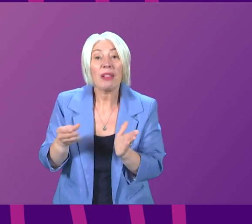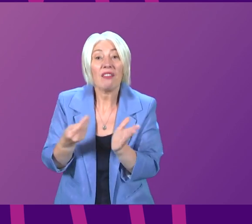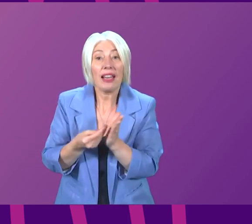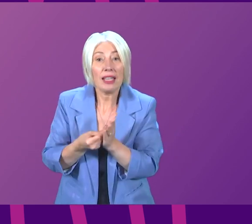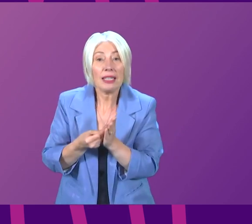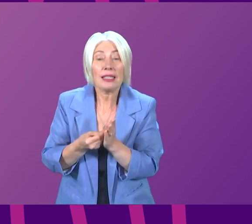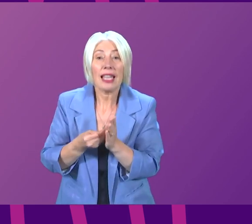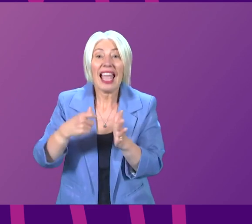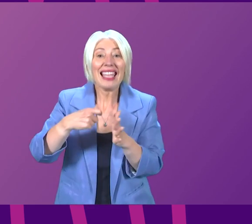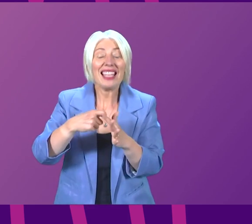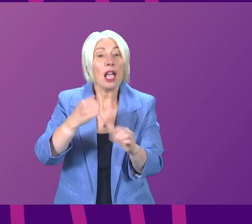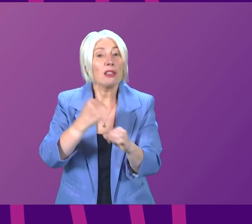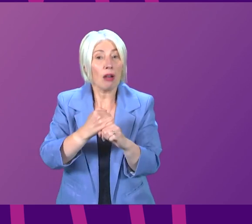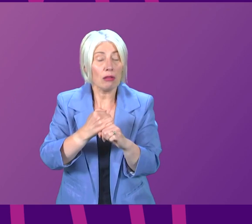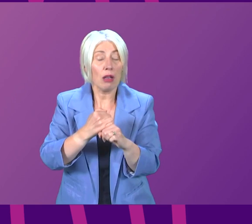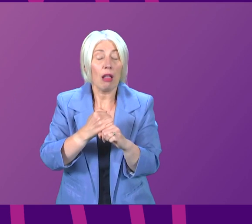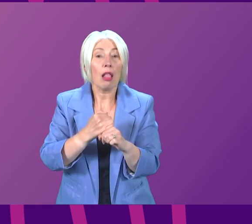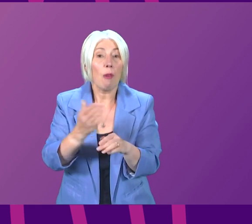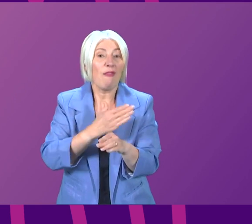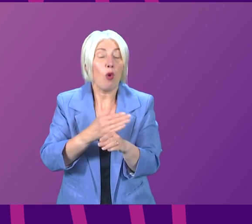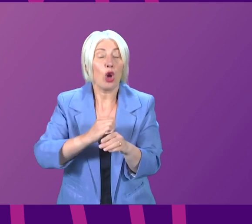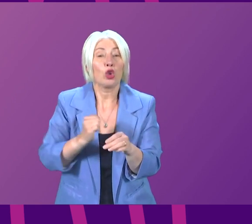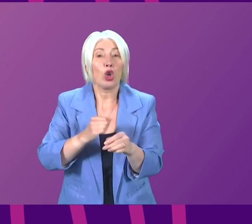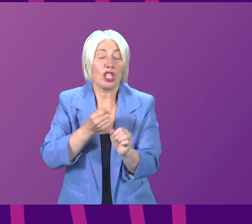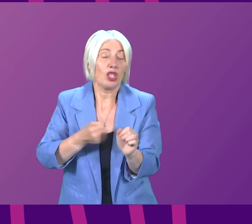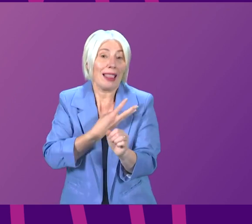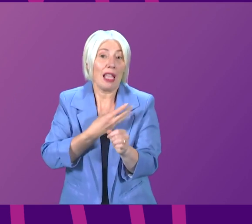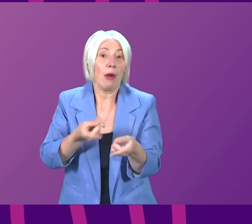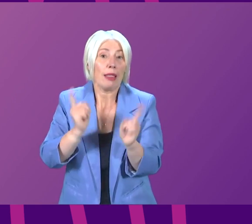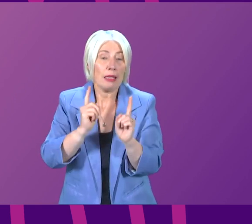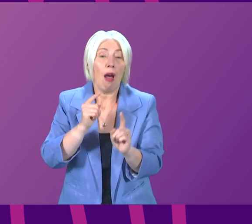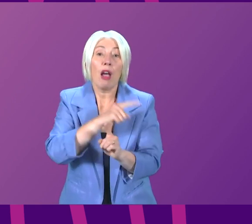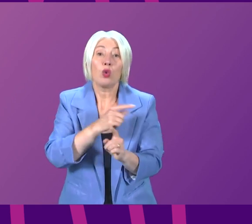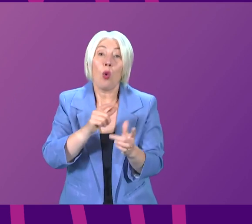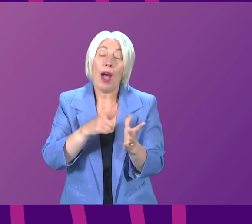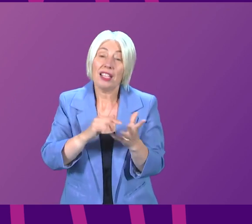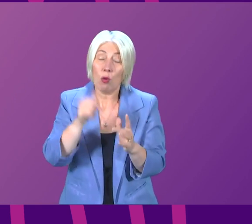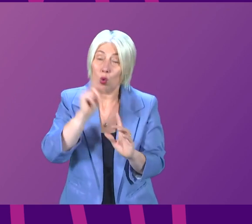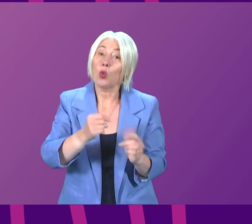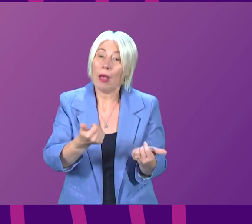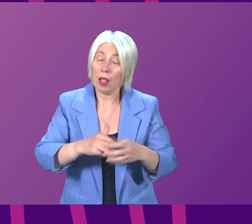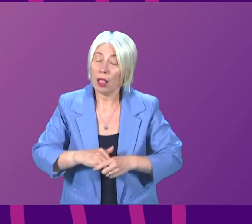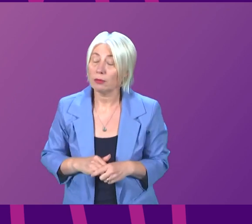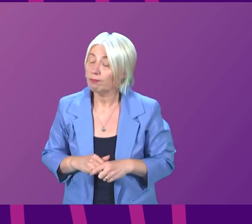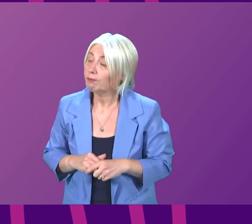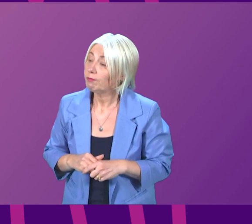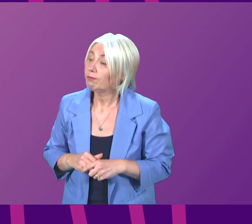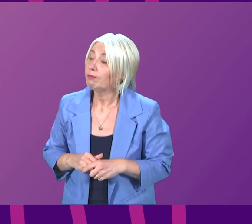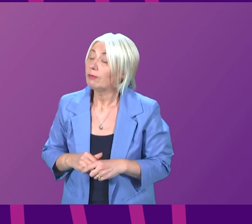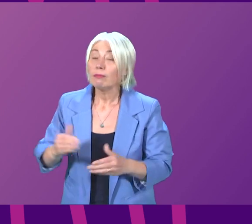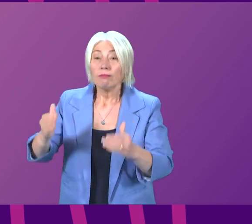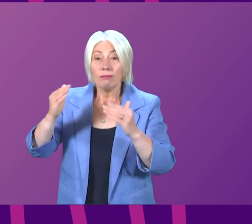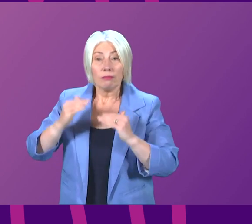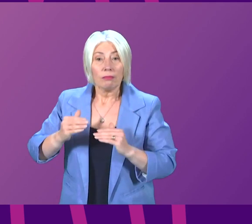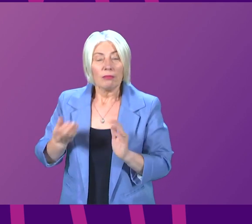one of Anna Sauer's predecessors as Scottish Labour leader. We now move to constituency and general supplementaries, and I call Christine Graham.